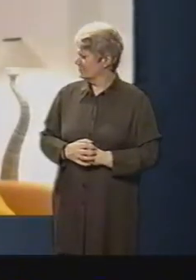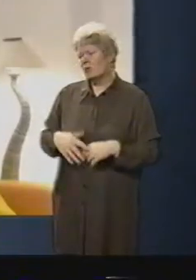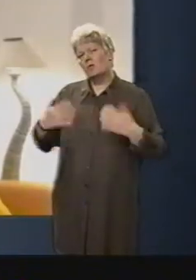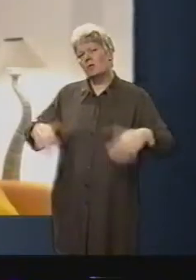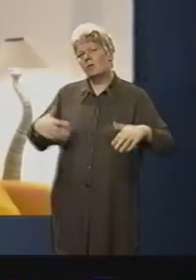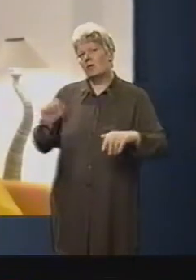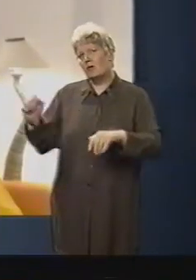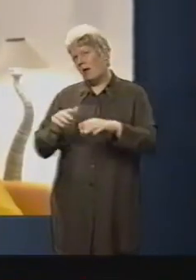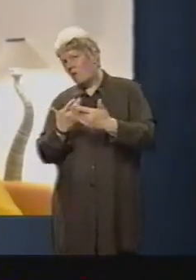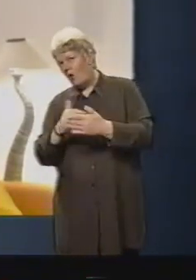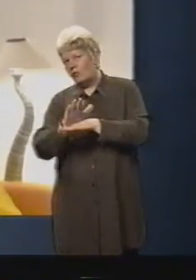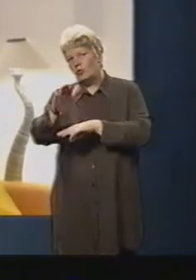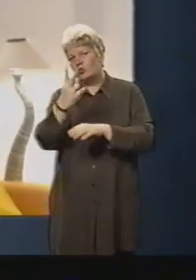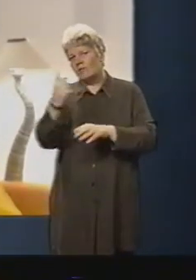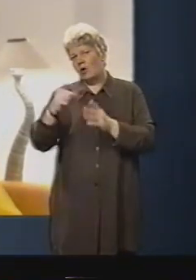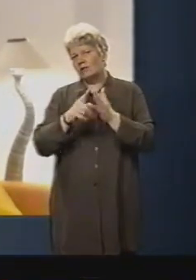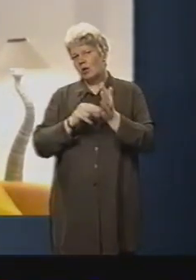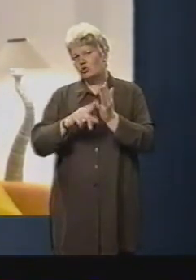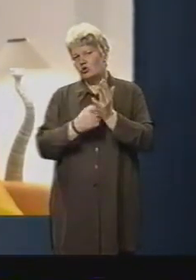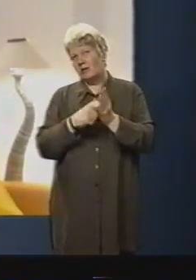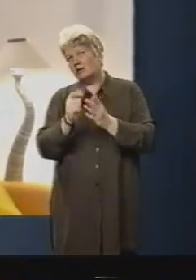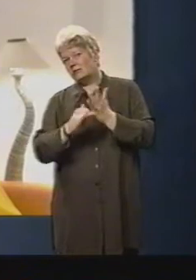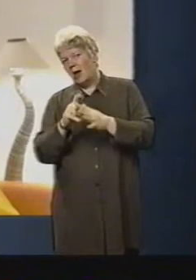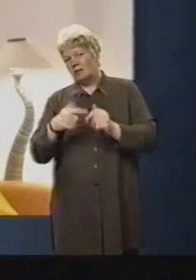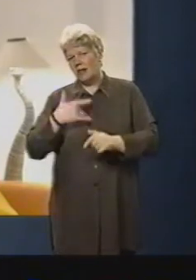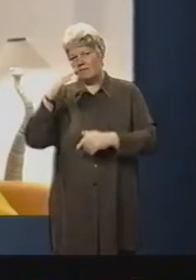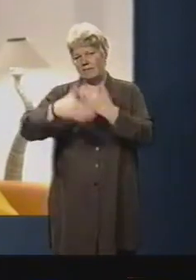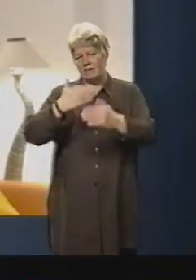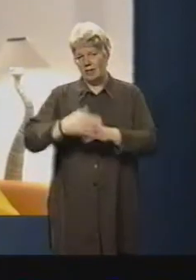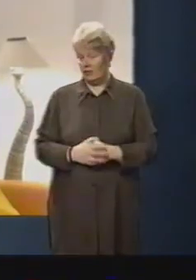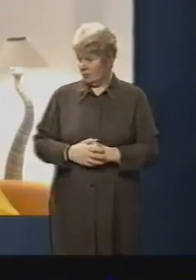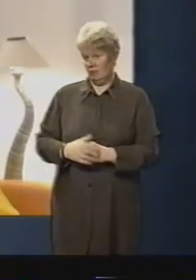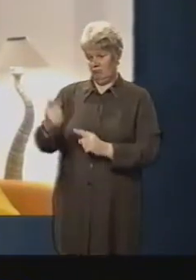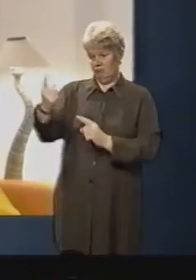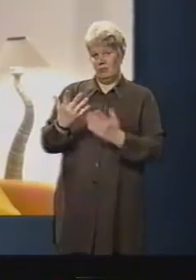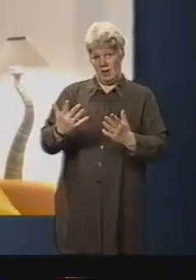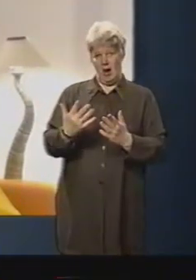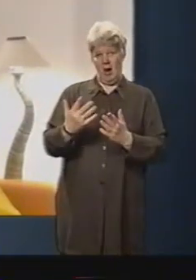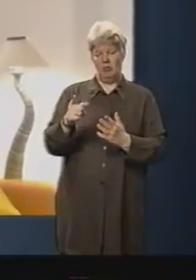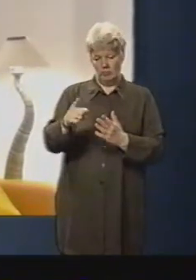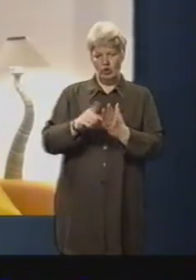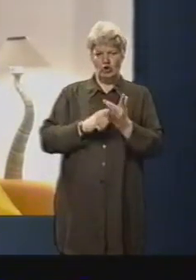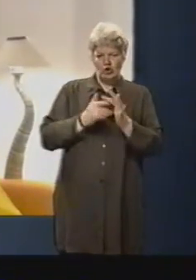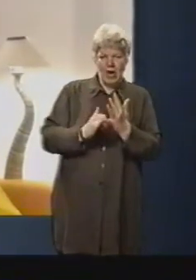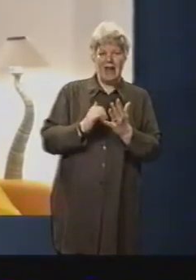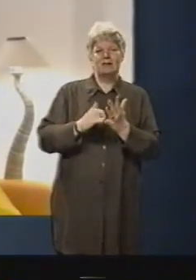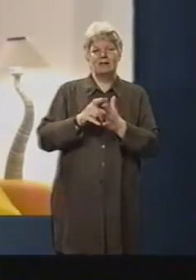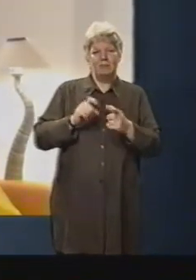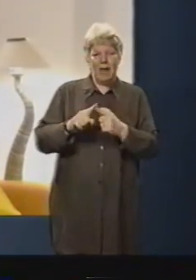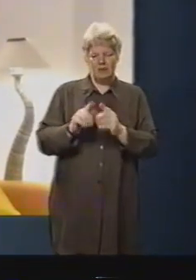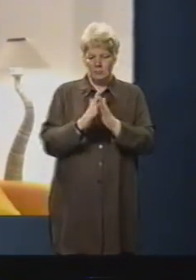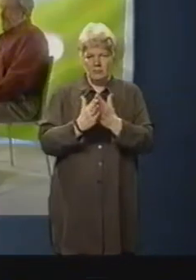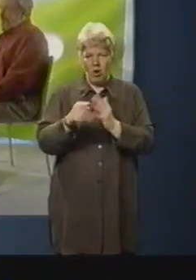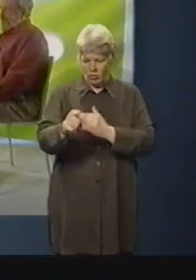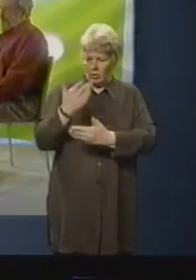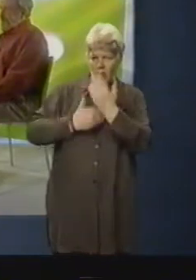Well, joining me in the studio to discuss the state of the International Space Station is the editor of Jane's Space Directory, and former NASA engineer, Dr David